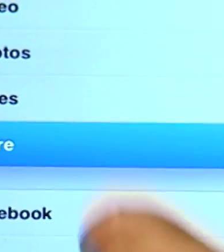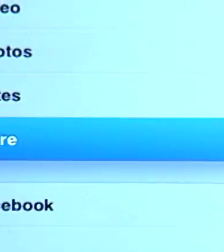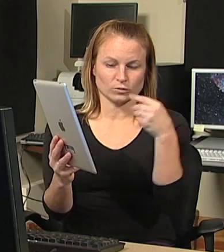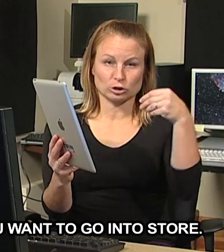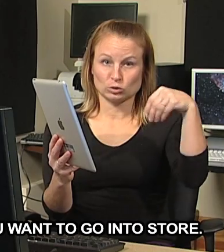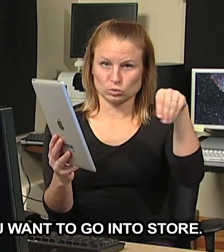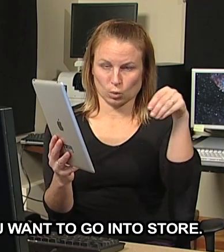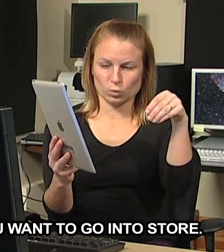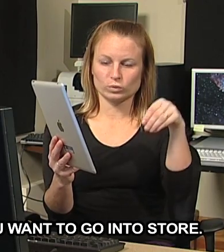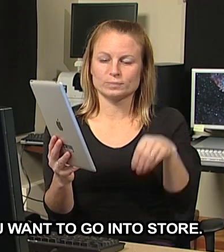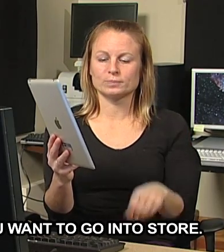You want to go into store.